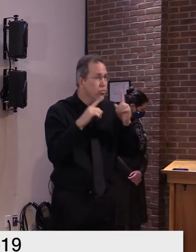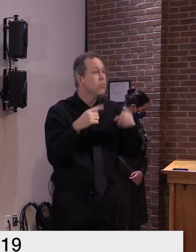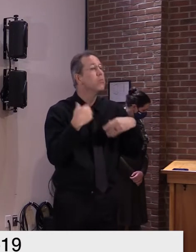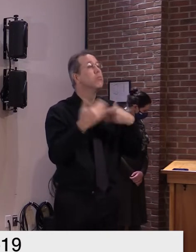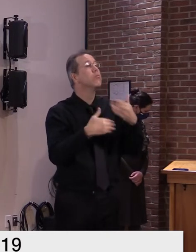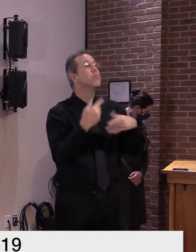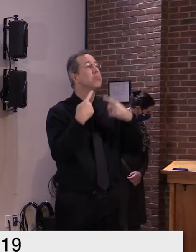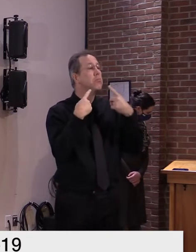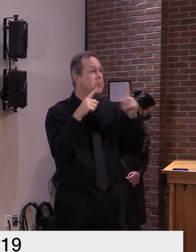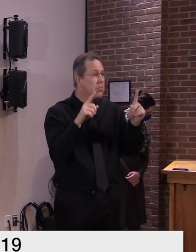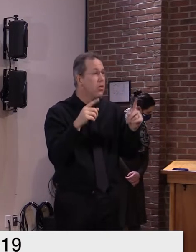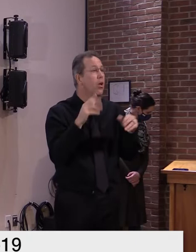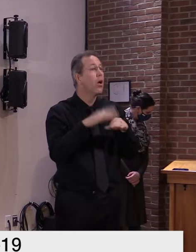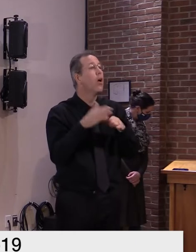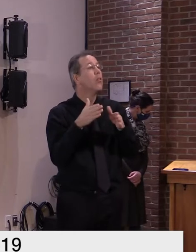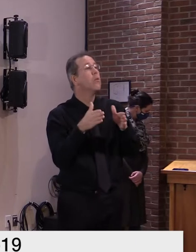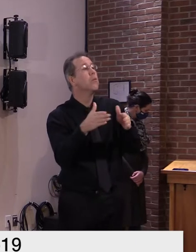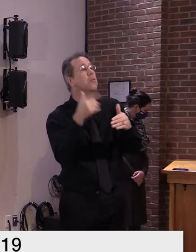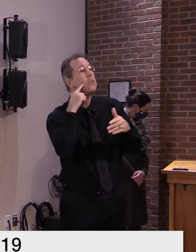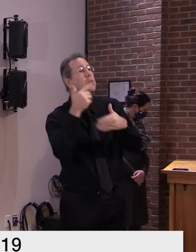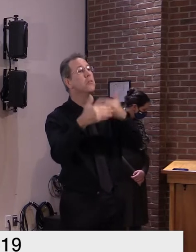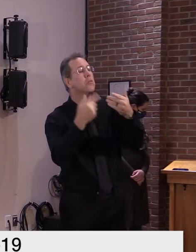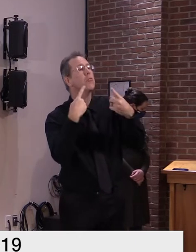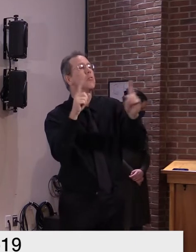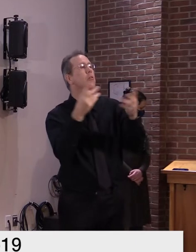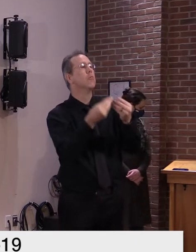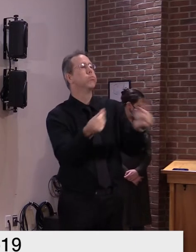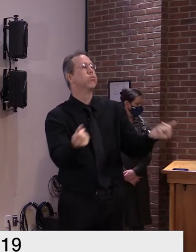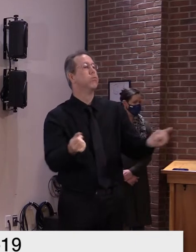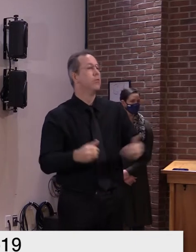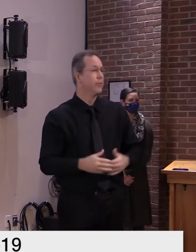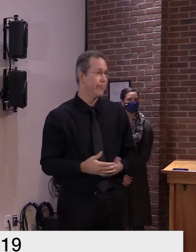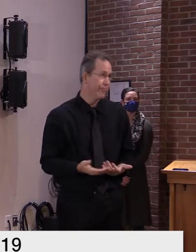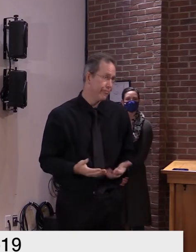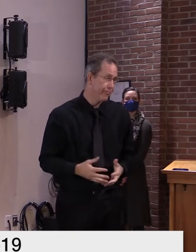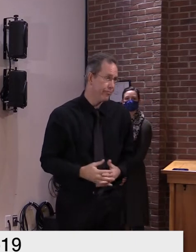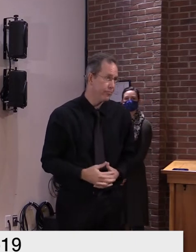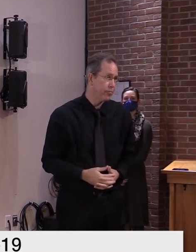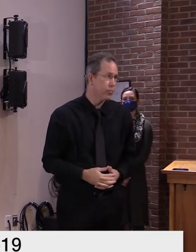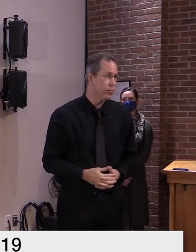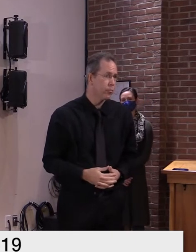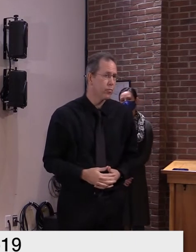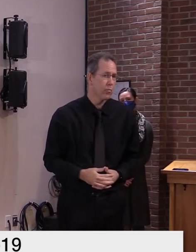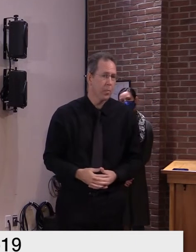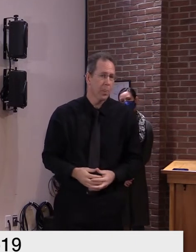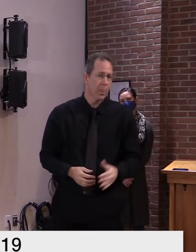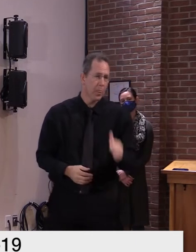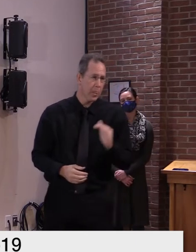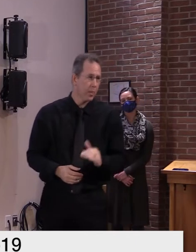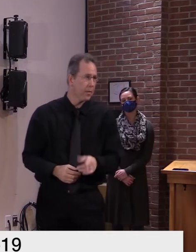all right thank you we're going to move to chris at the newport daily